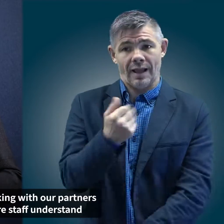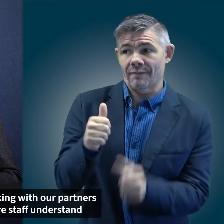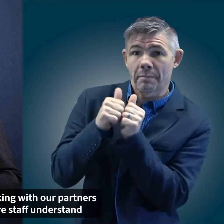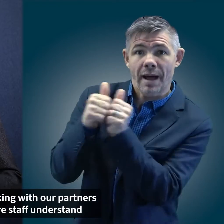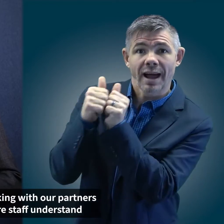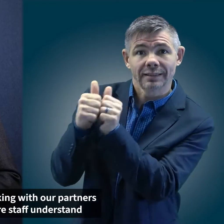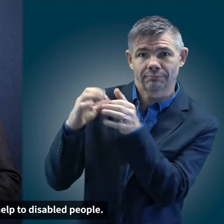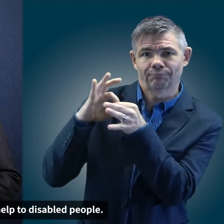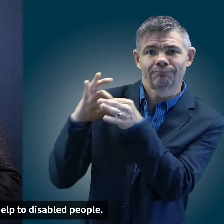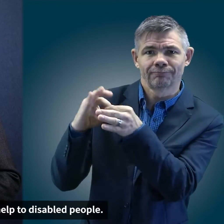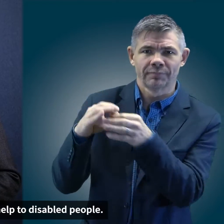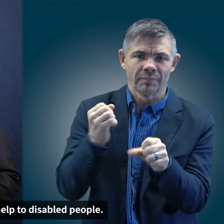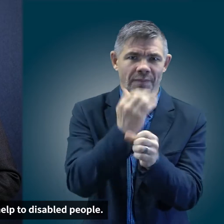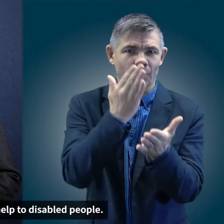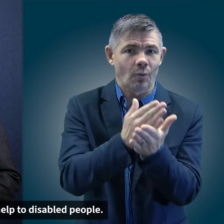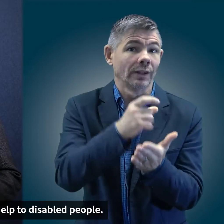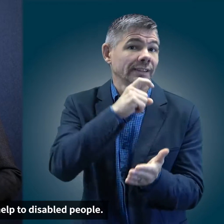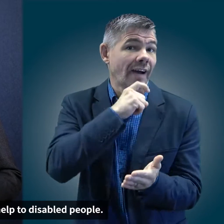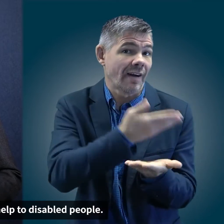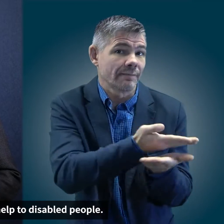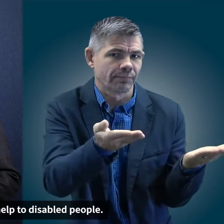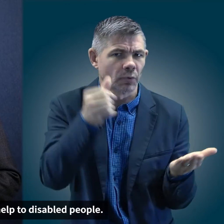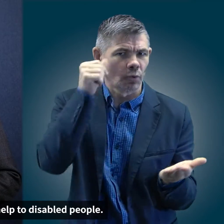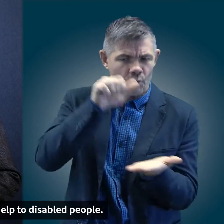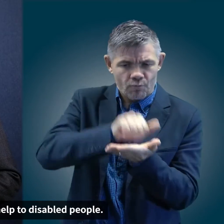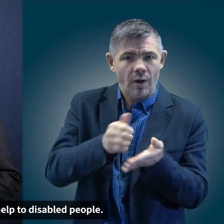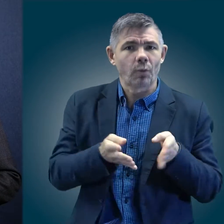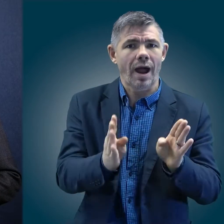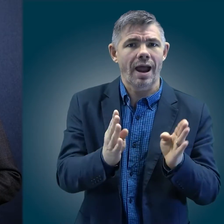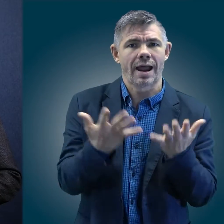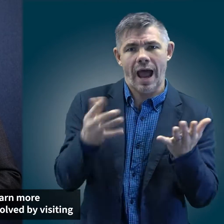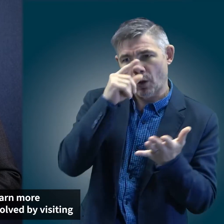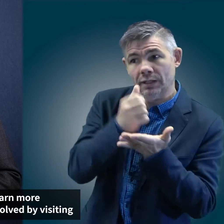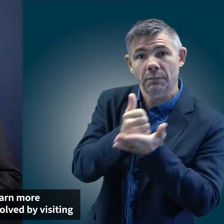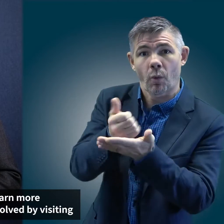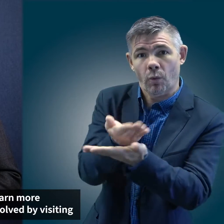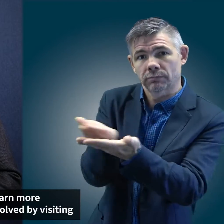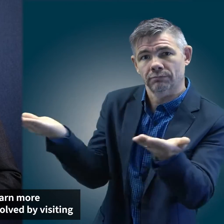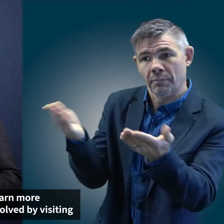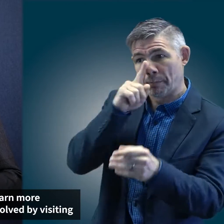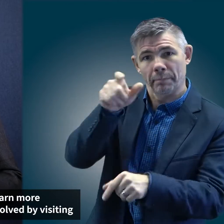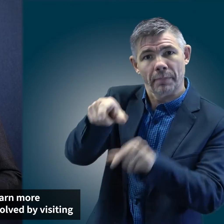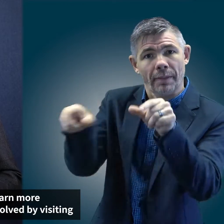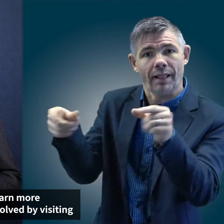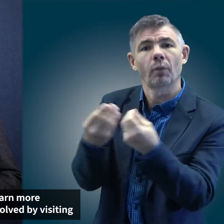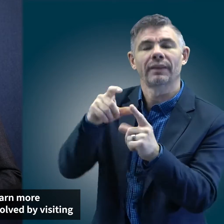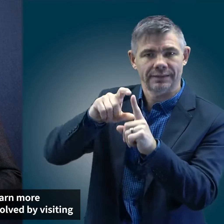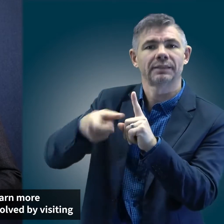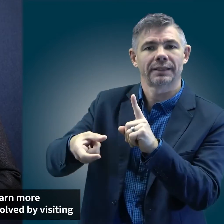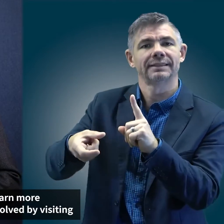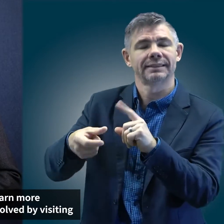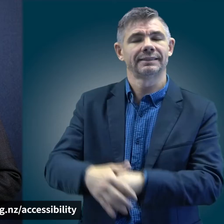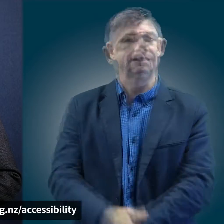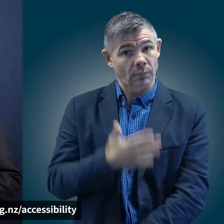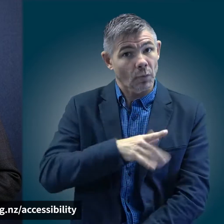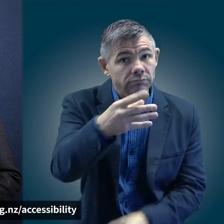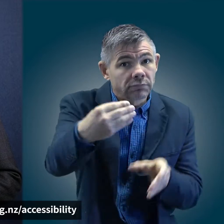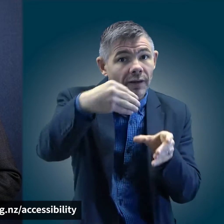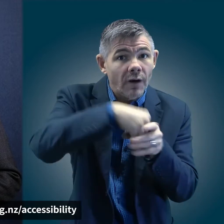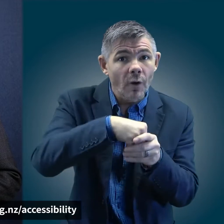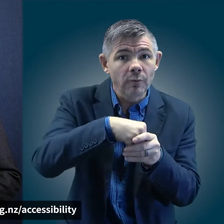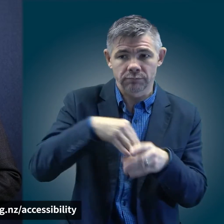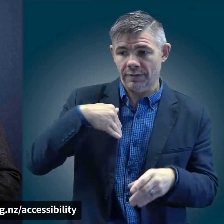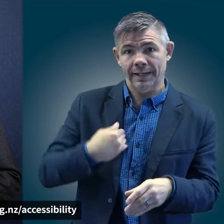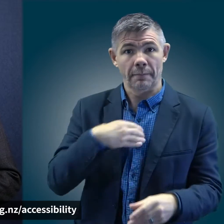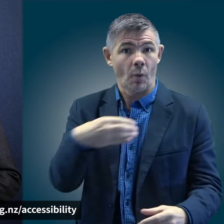understand how to provide help to disabled people. Learn more or get involved by visiting metlink